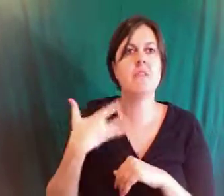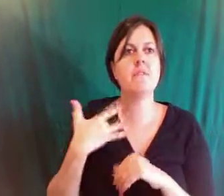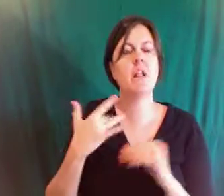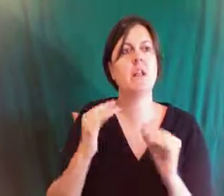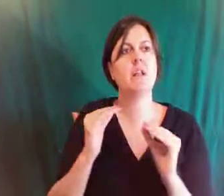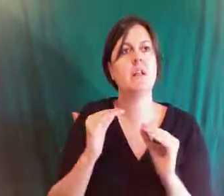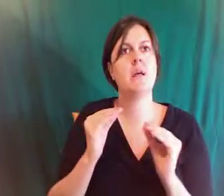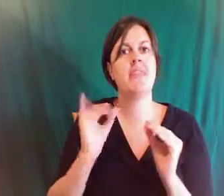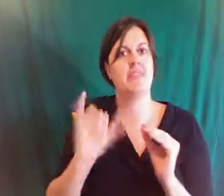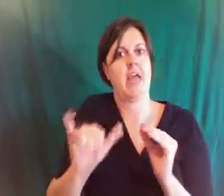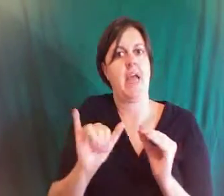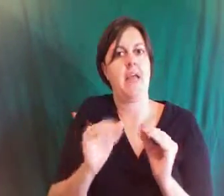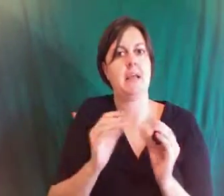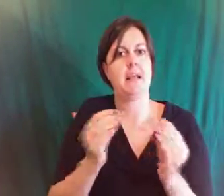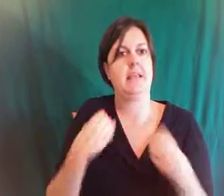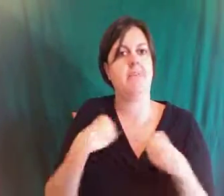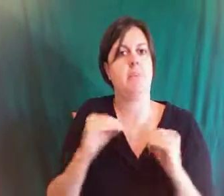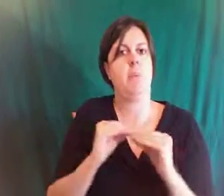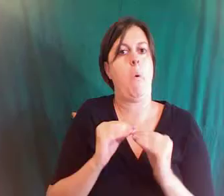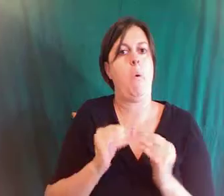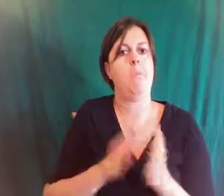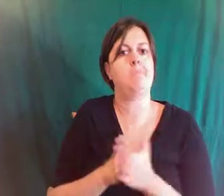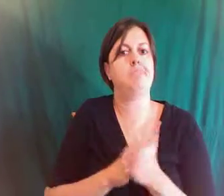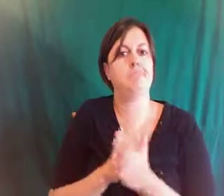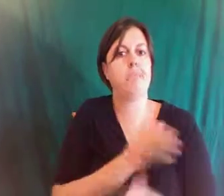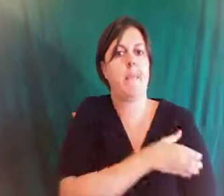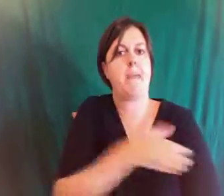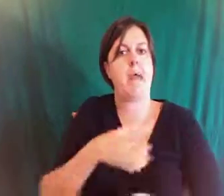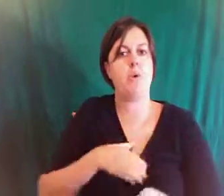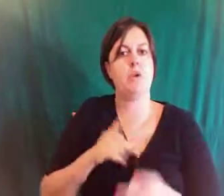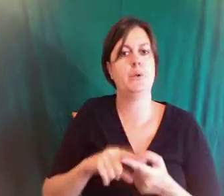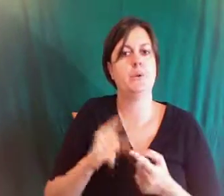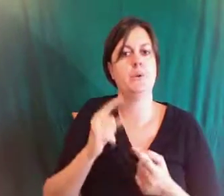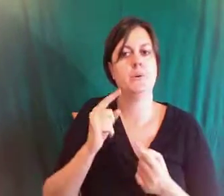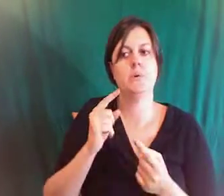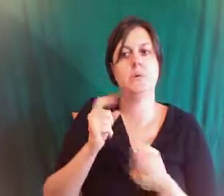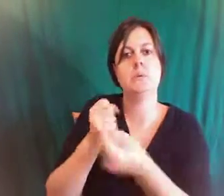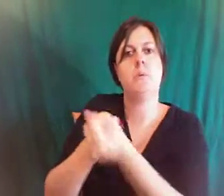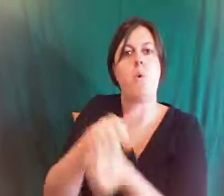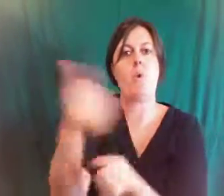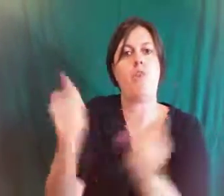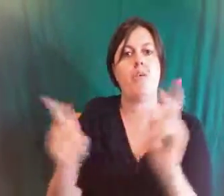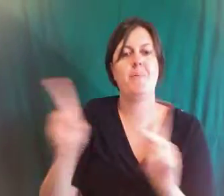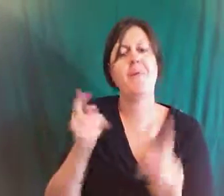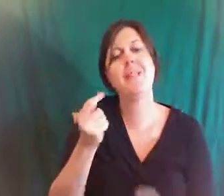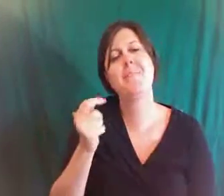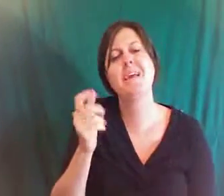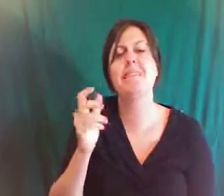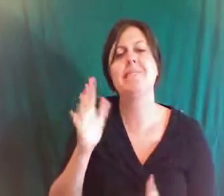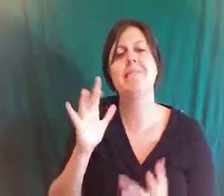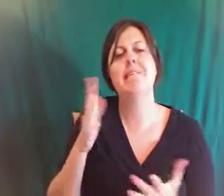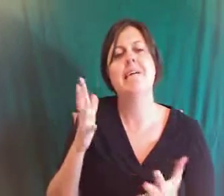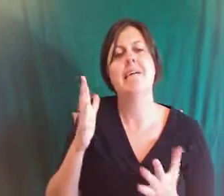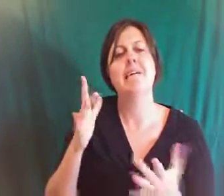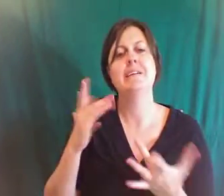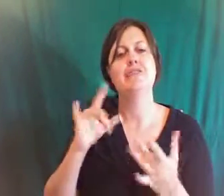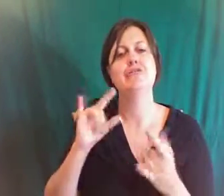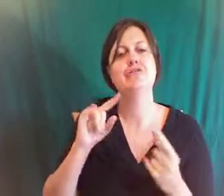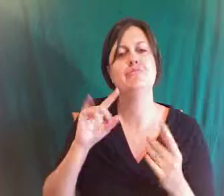the other people and and i know it's kind of a trick but i do use that as sometimes if i'm just like oh my god i cannot do this today i'm like